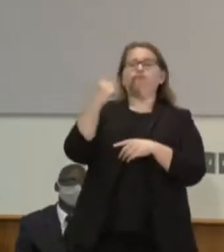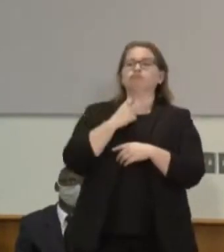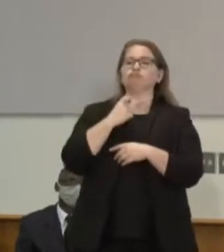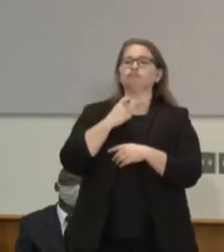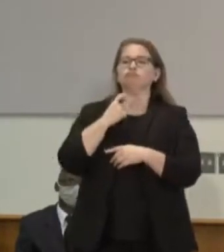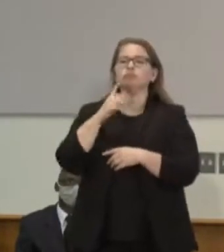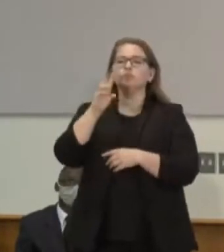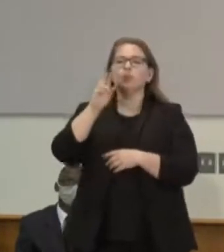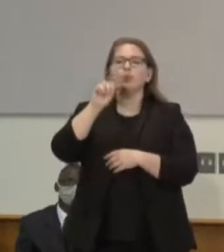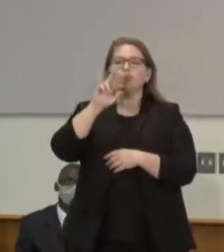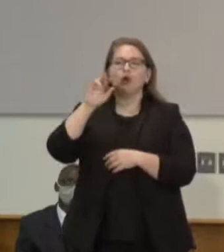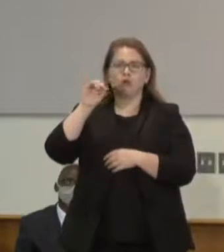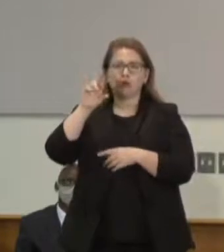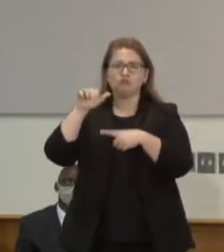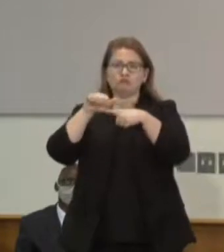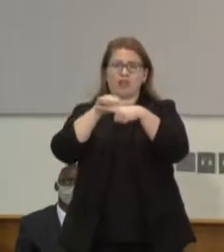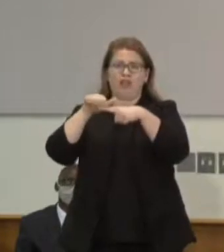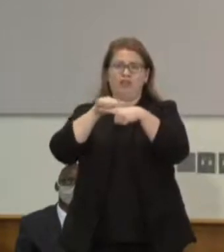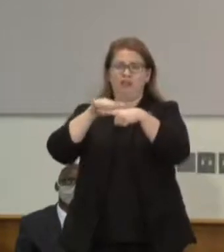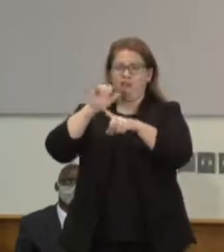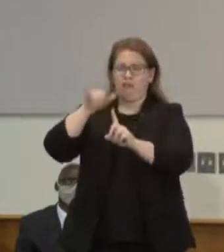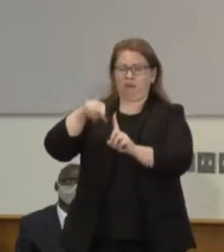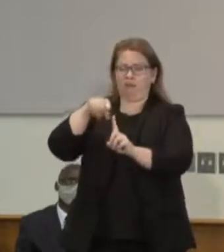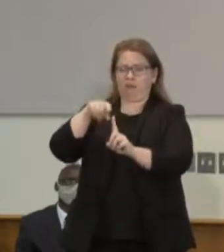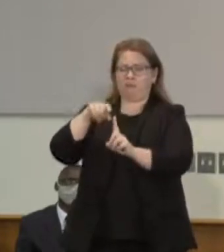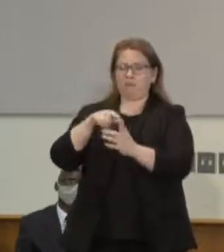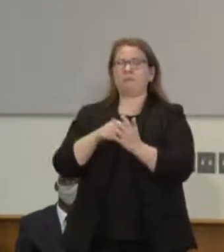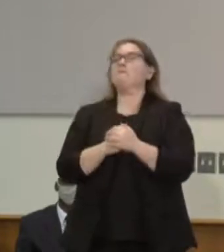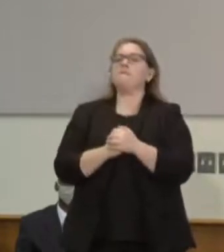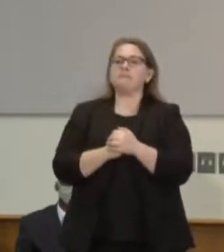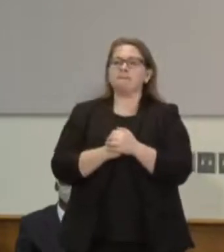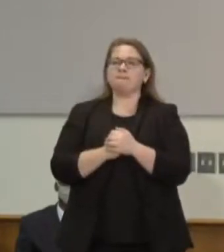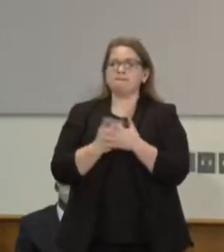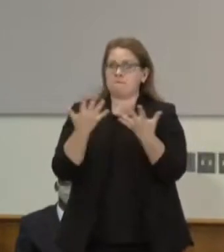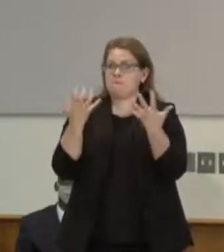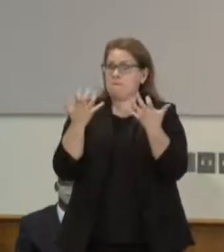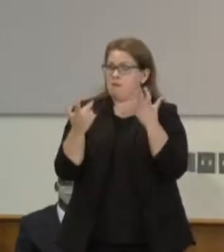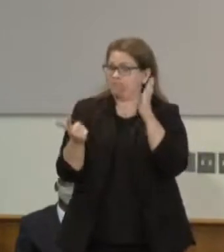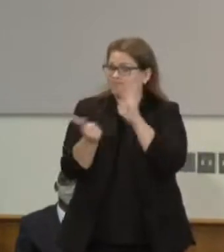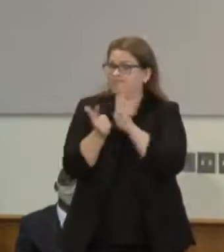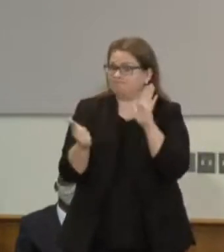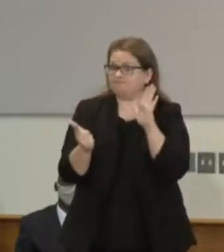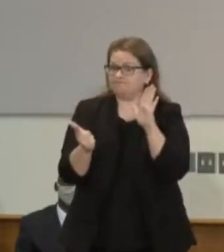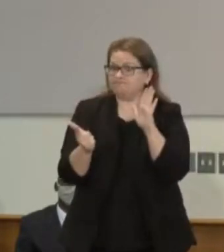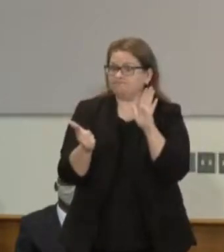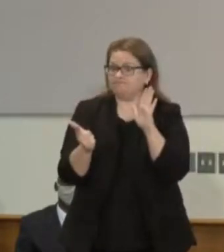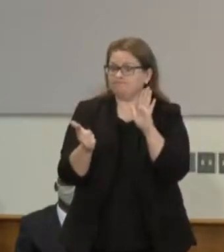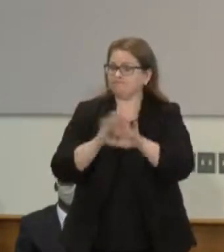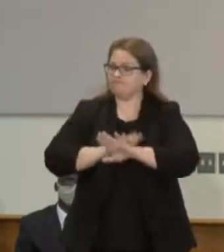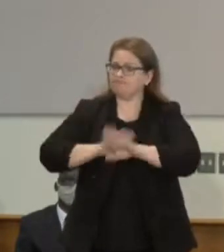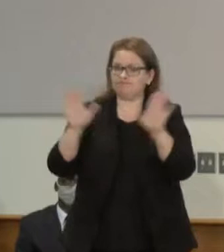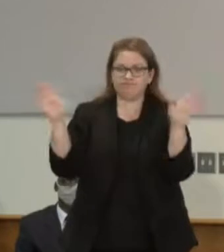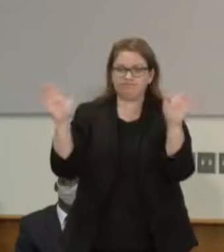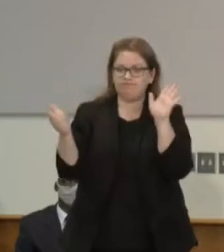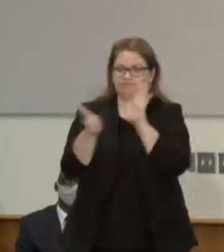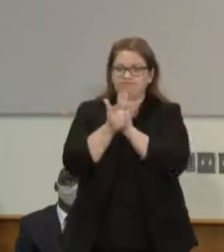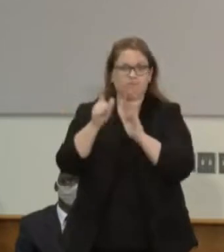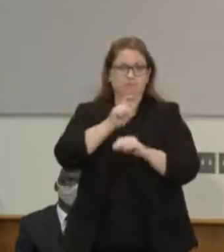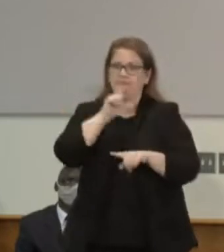provision here that would ban that style of training. Many of us find it an incredibly insidious